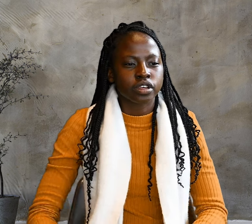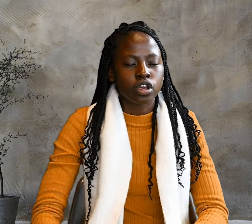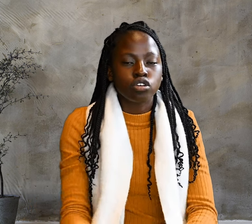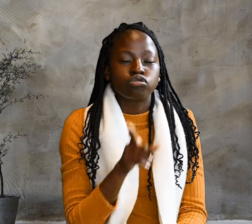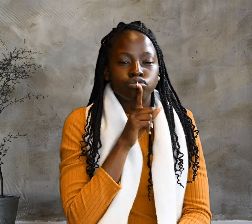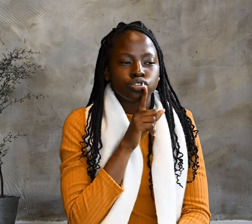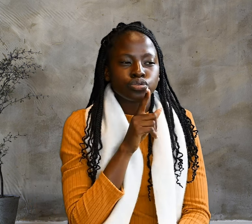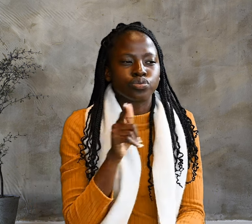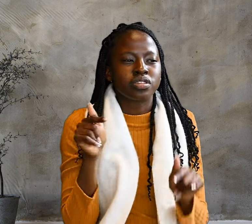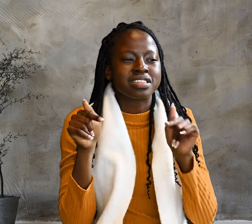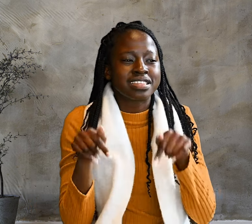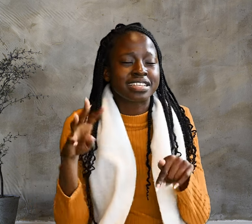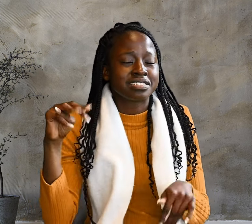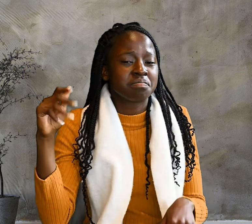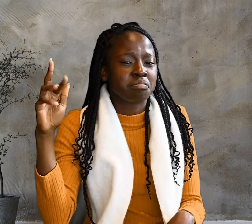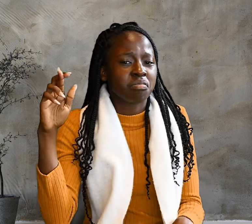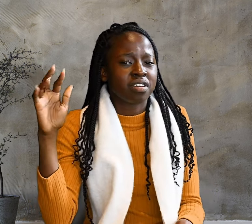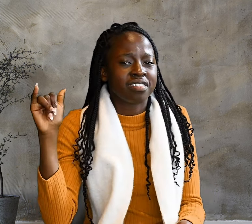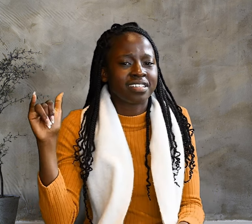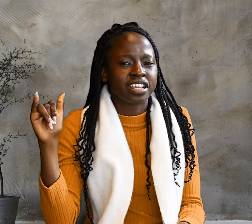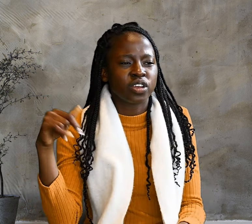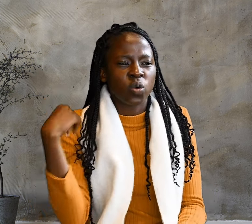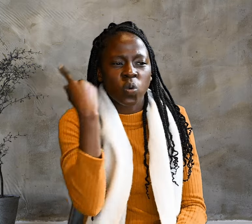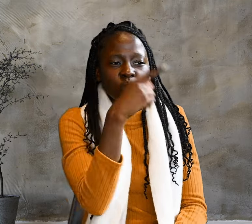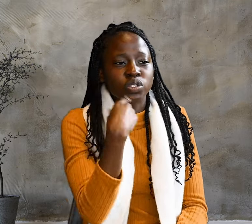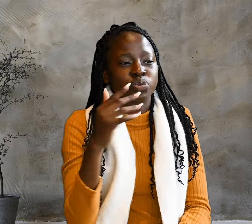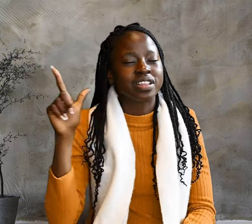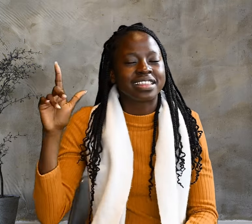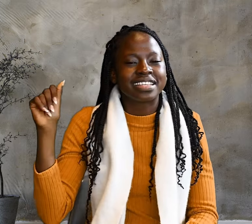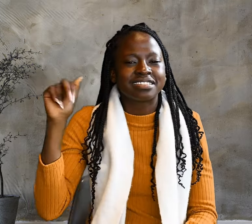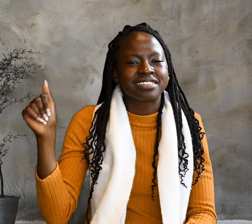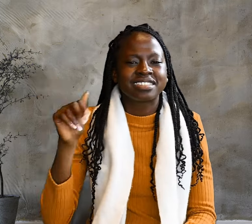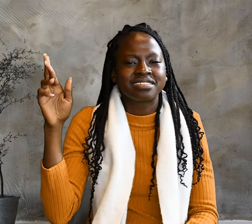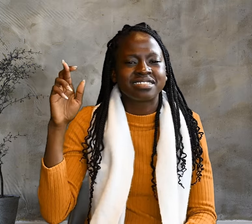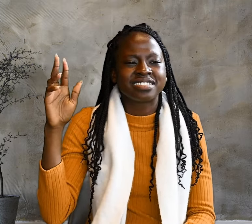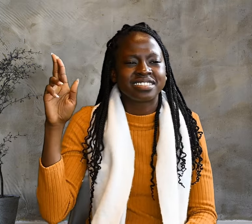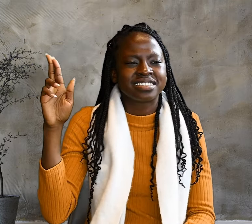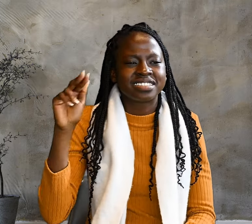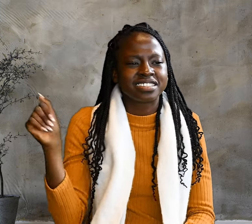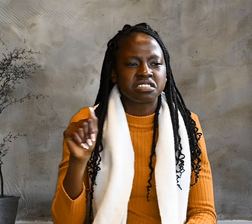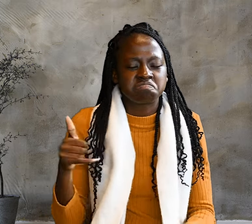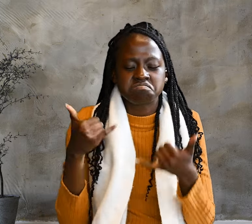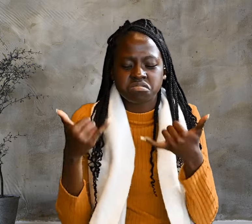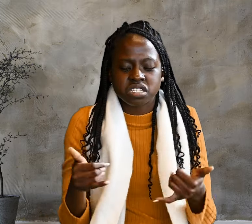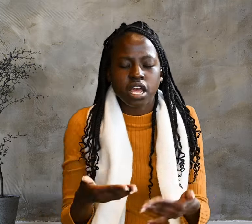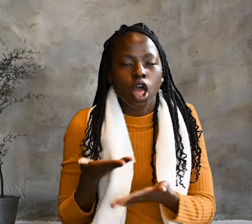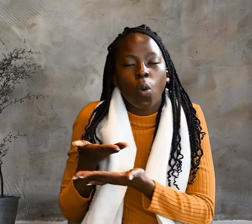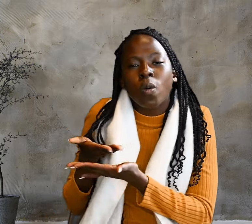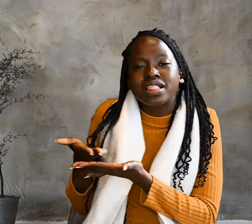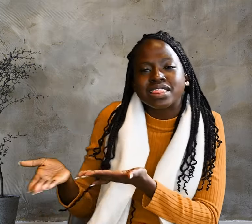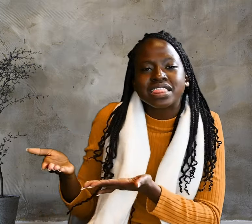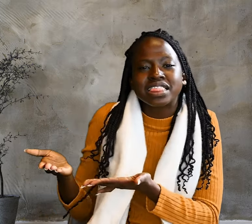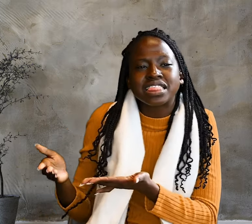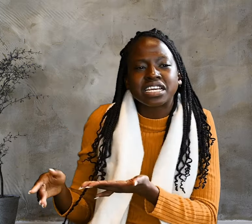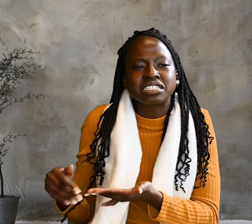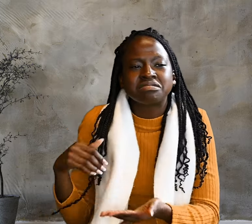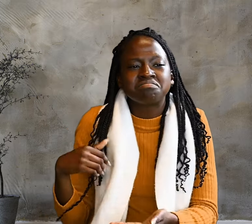This Mary, whose brother Lazarus now lay sick, was the same one who